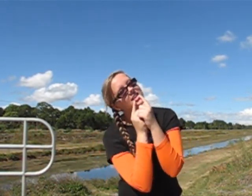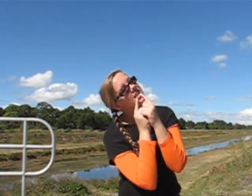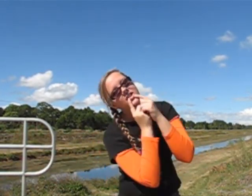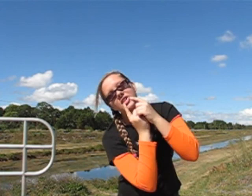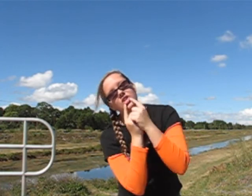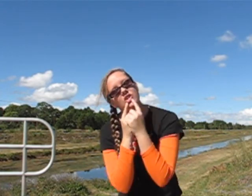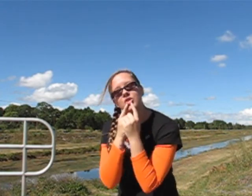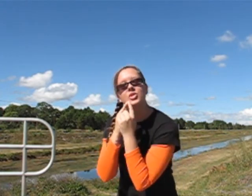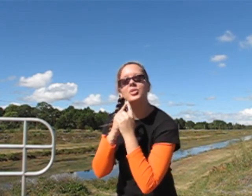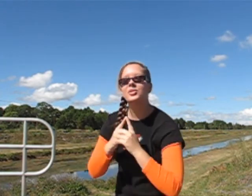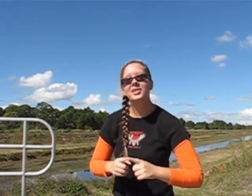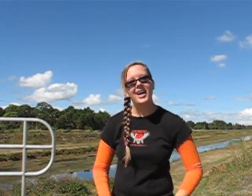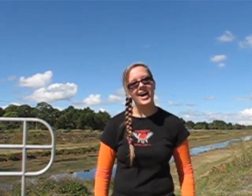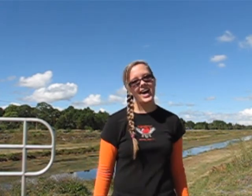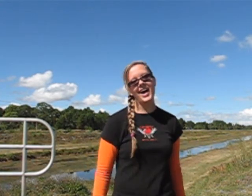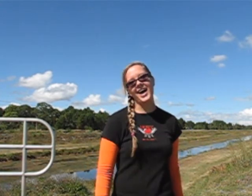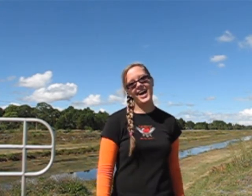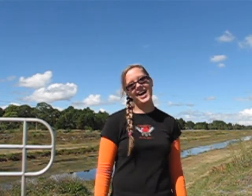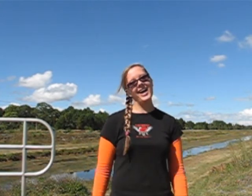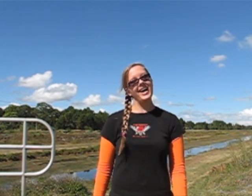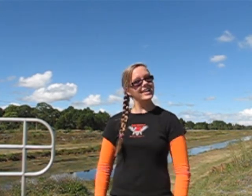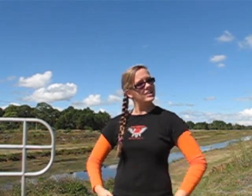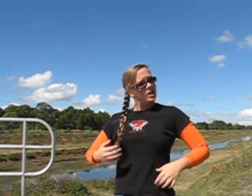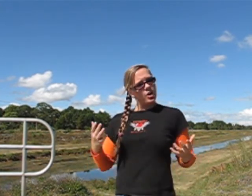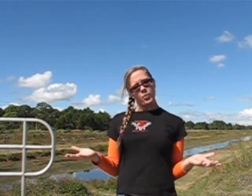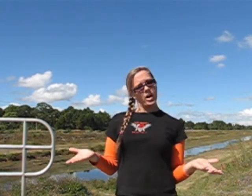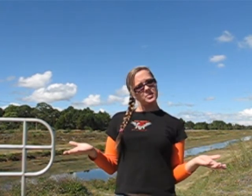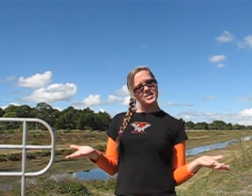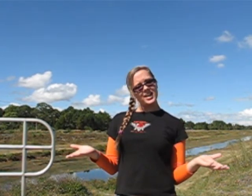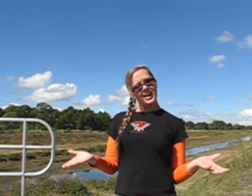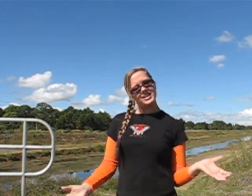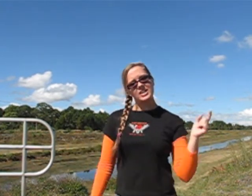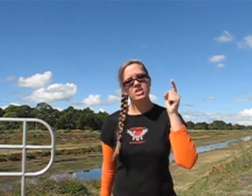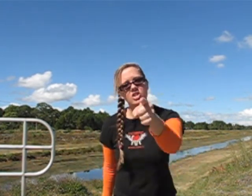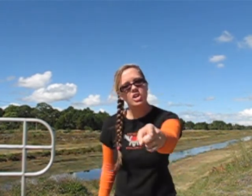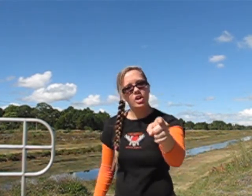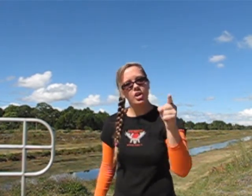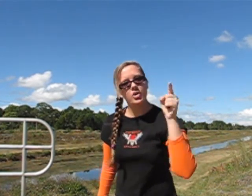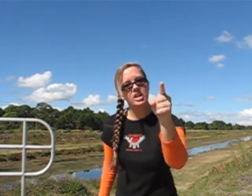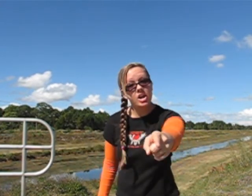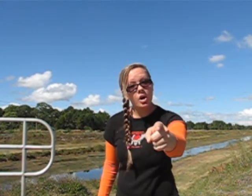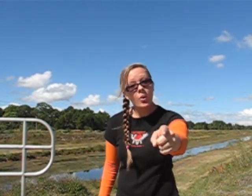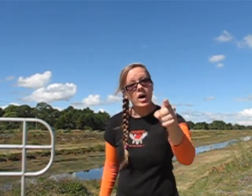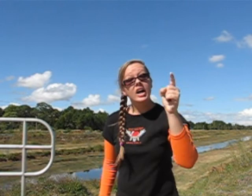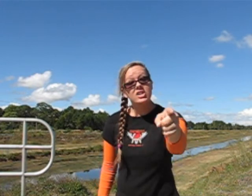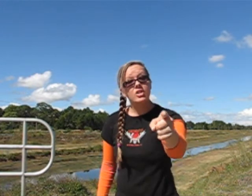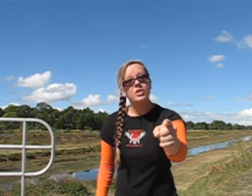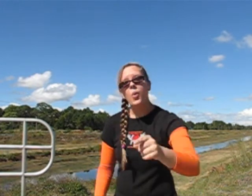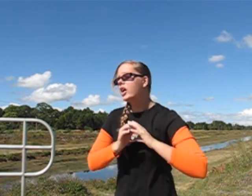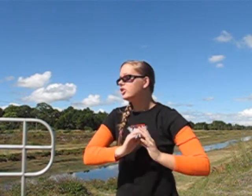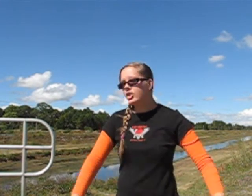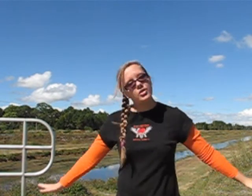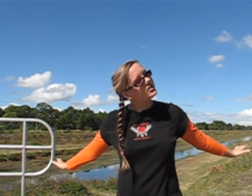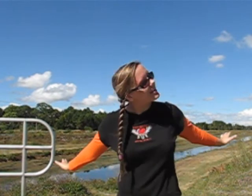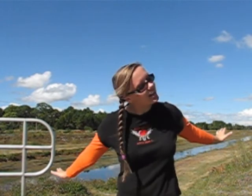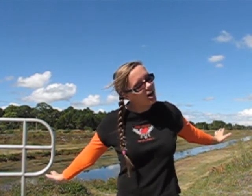case tonight So what I'm saying is Do you, do you want to lose it